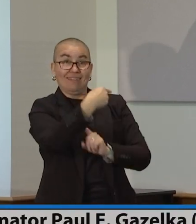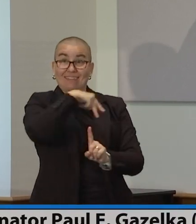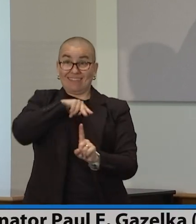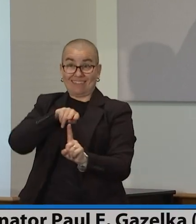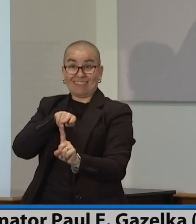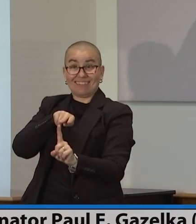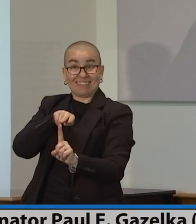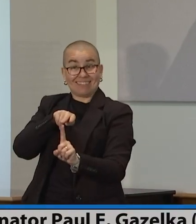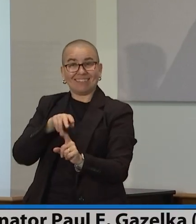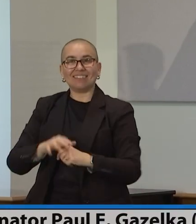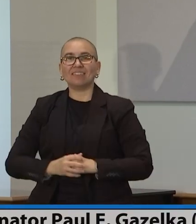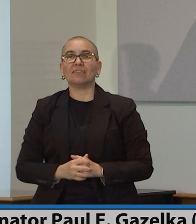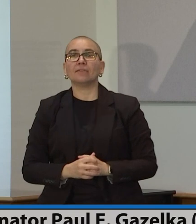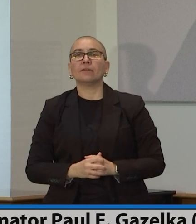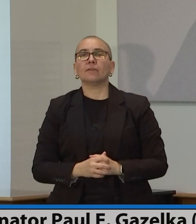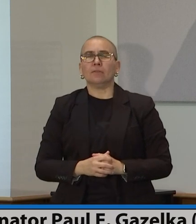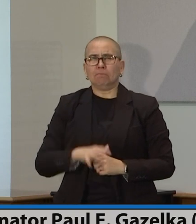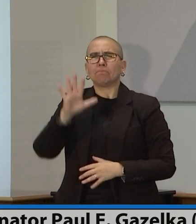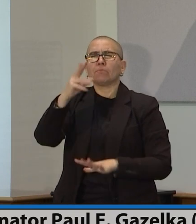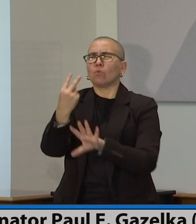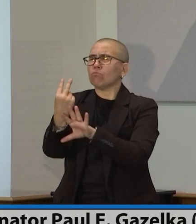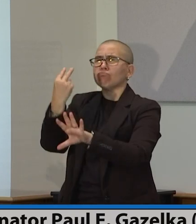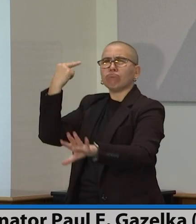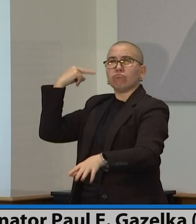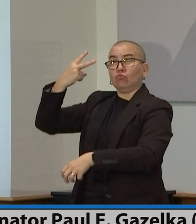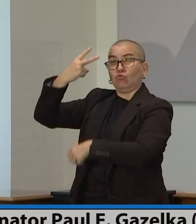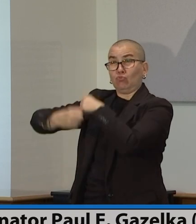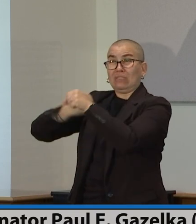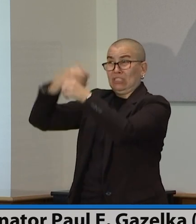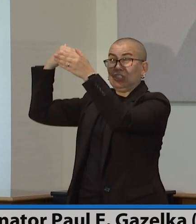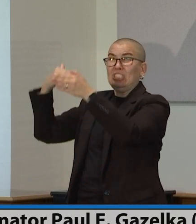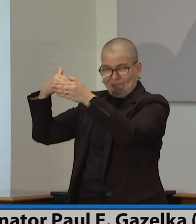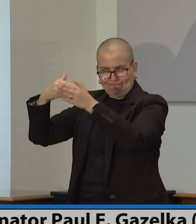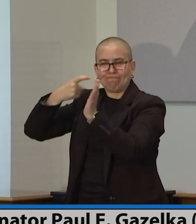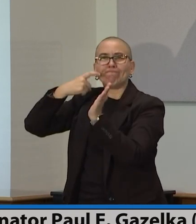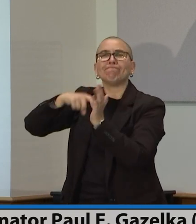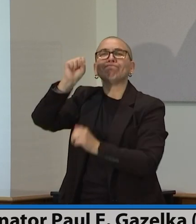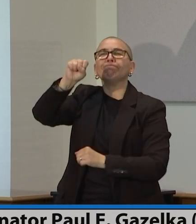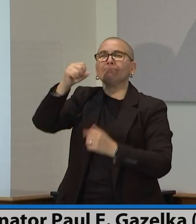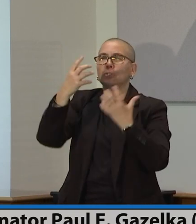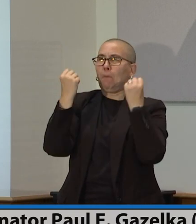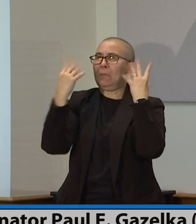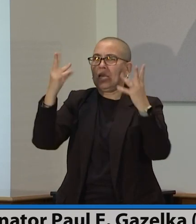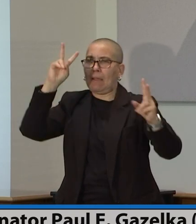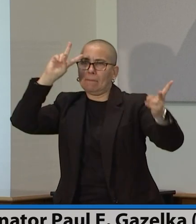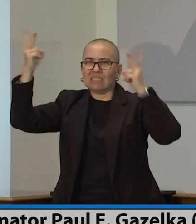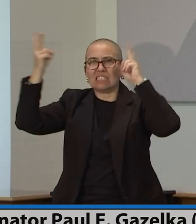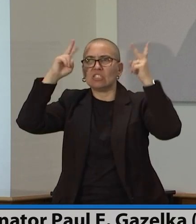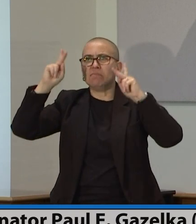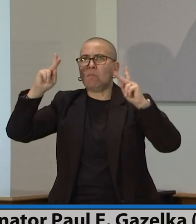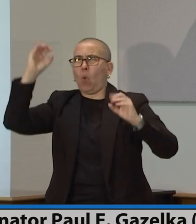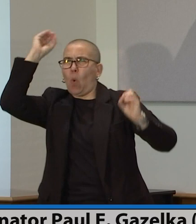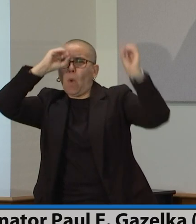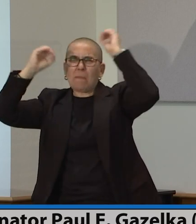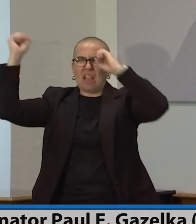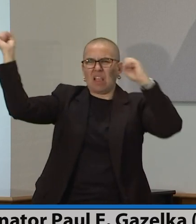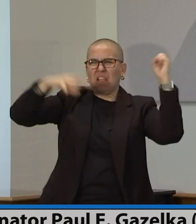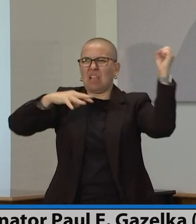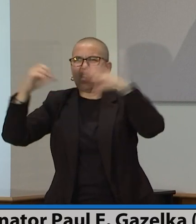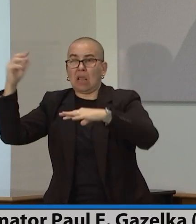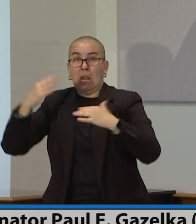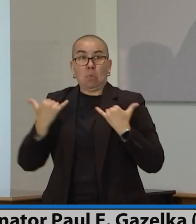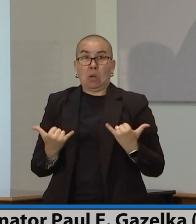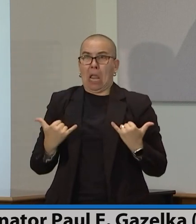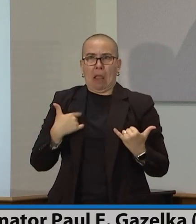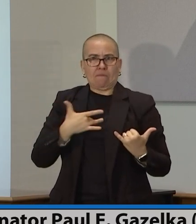ago, we had misconceptions, I think, about what each of us thought. But certainly, was a balanced budget without raising